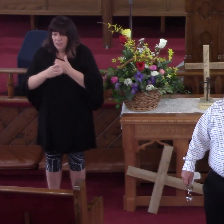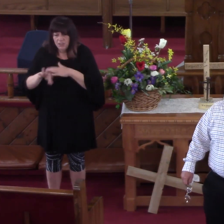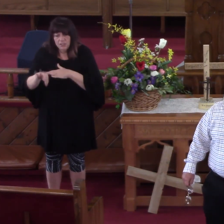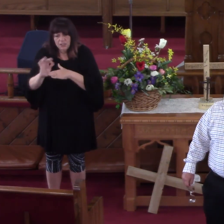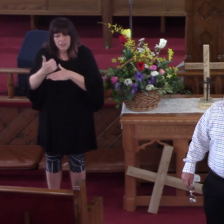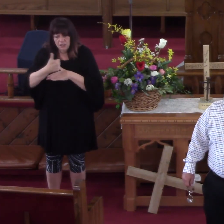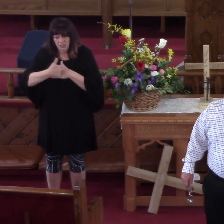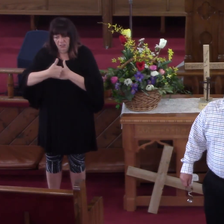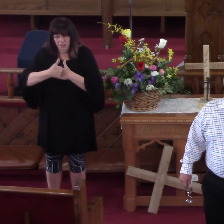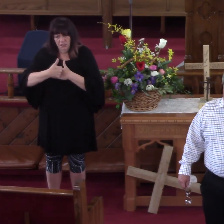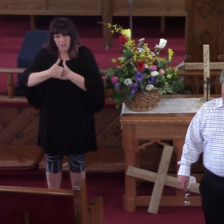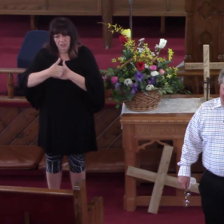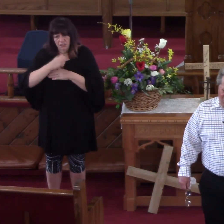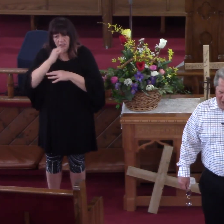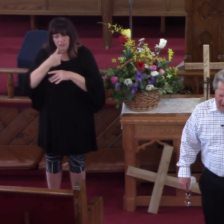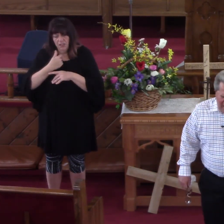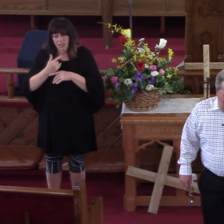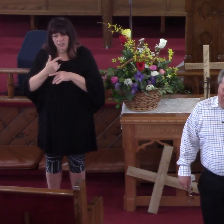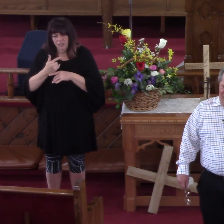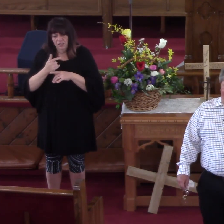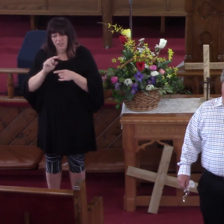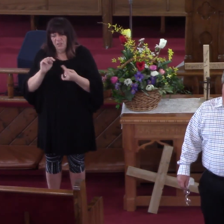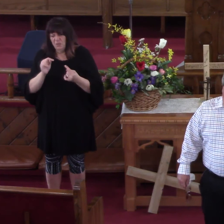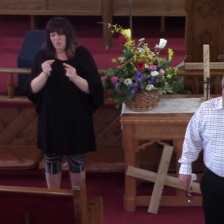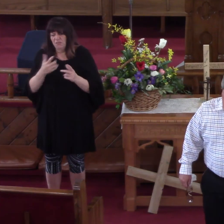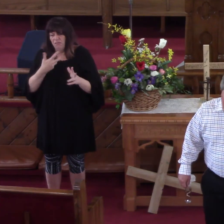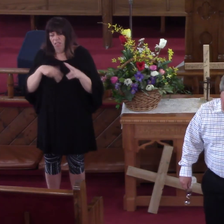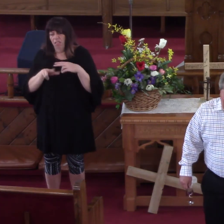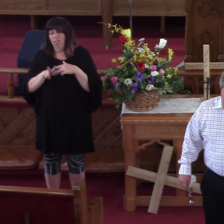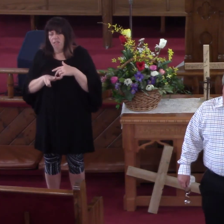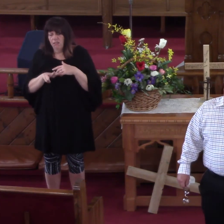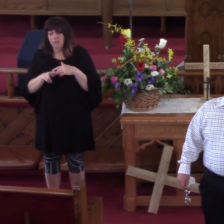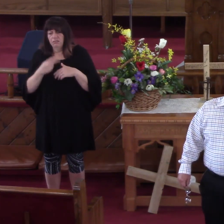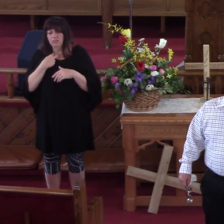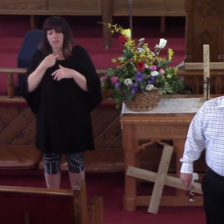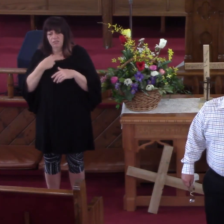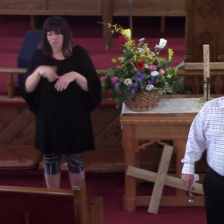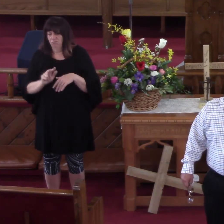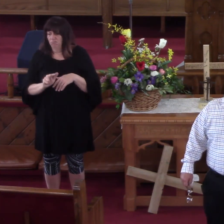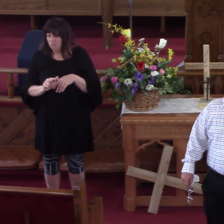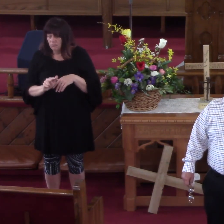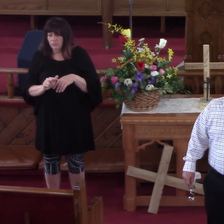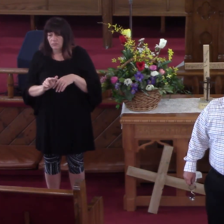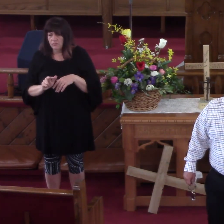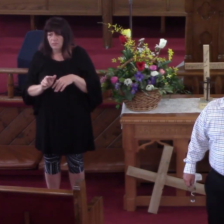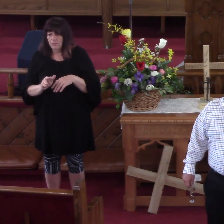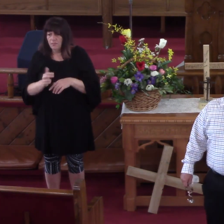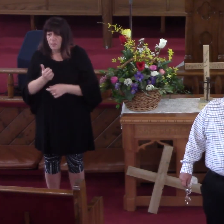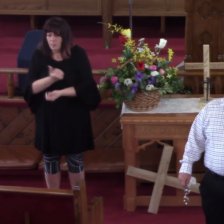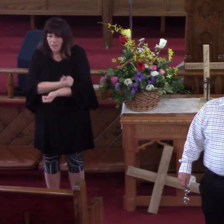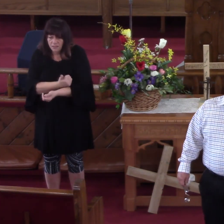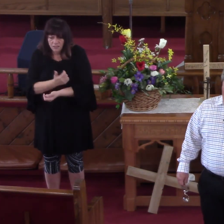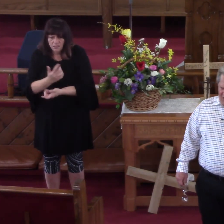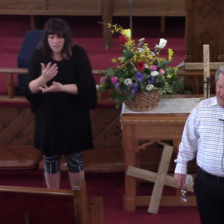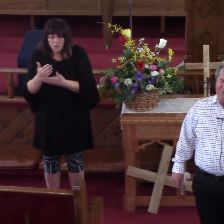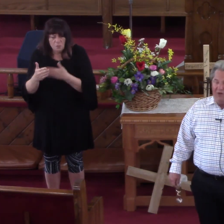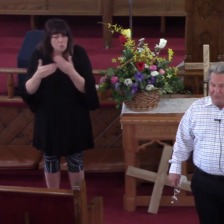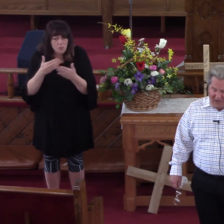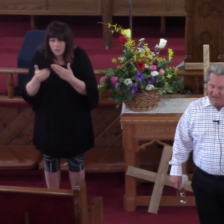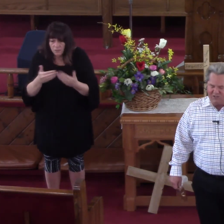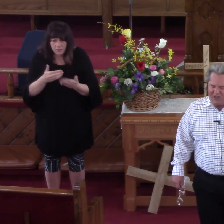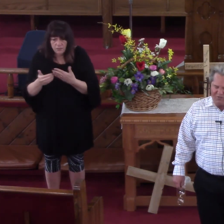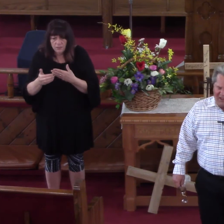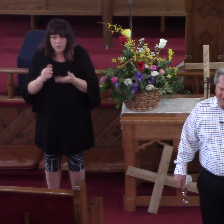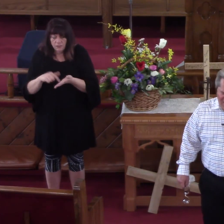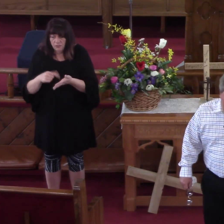Down Upon The Bed Of Affliction Where If My Friend They Hadn't Went The Way They Went And Did